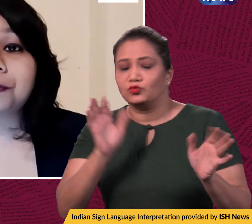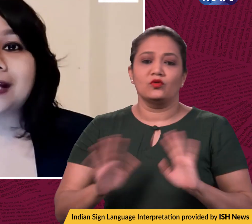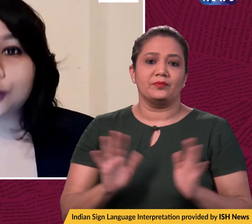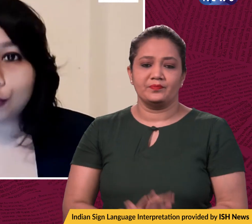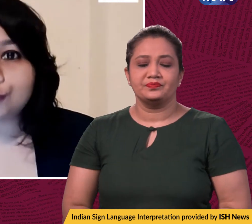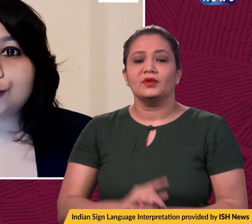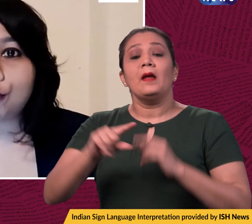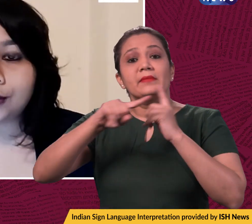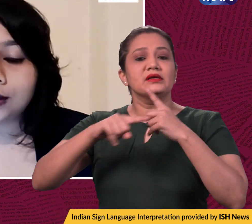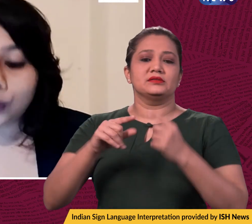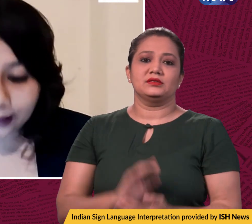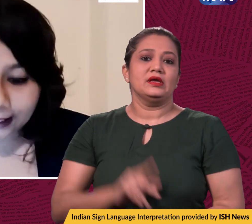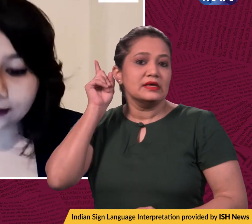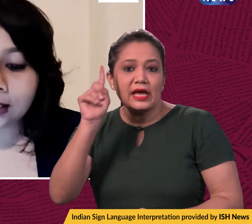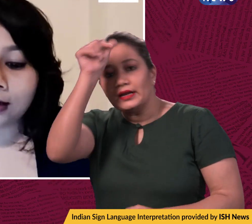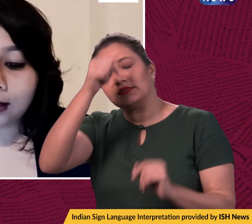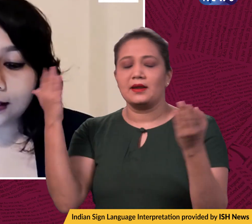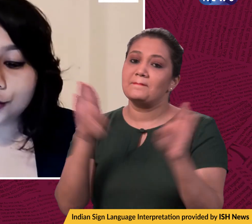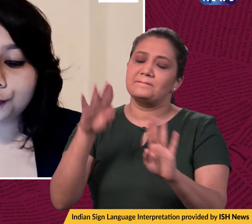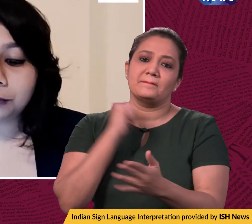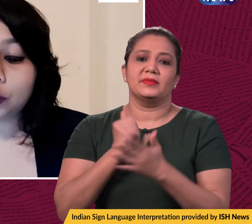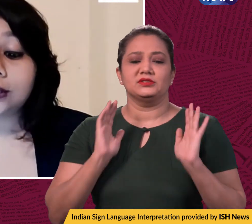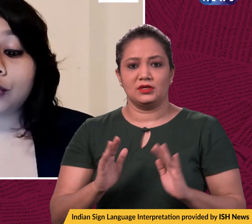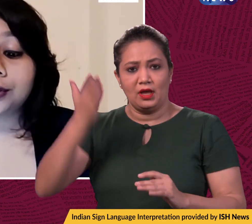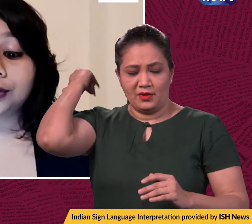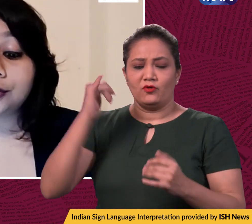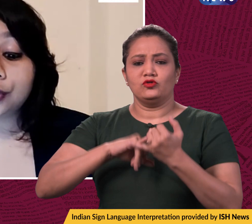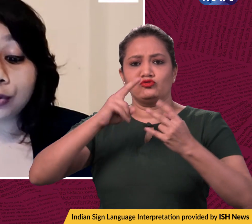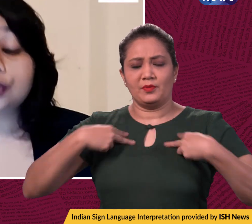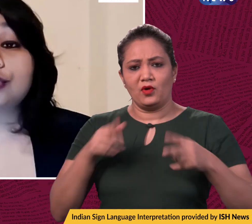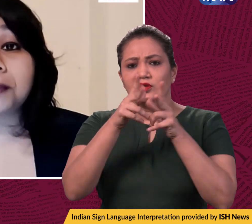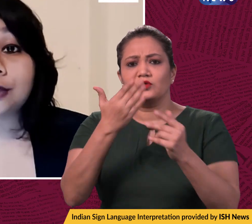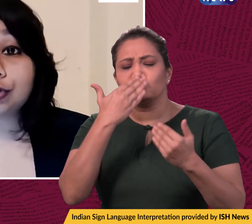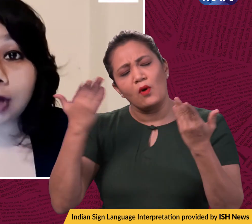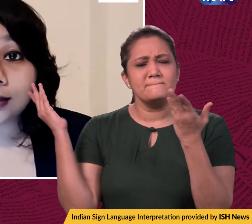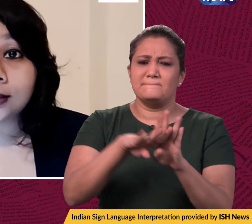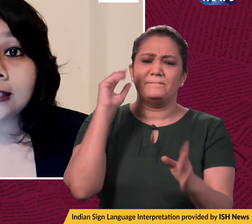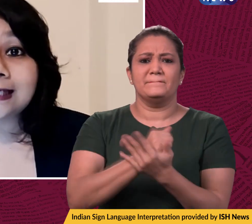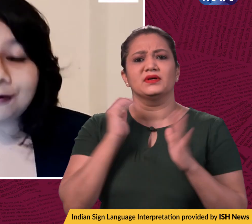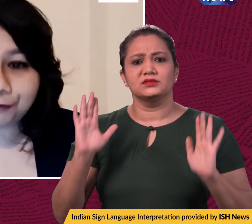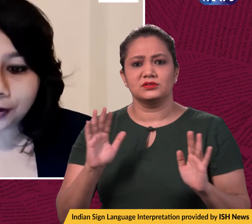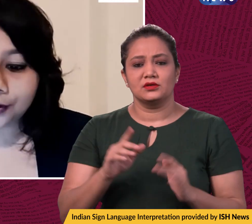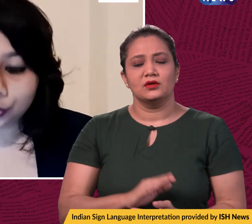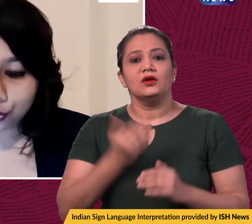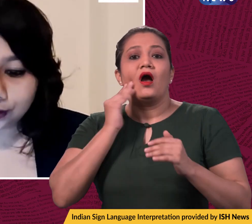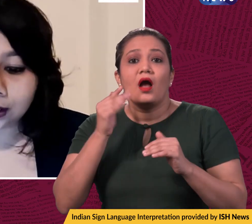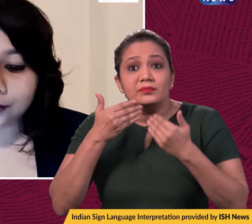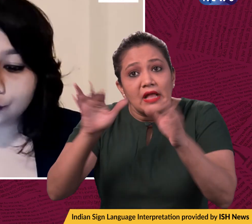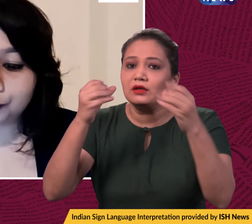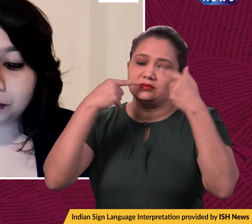remain closed on weekends. Earlier, the Supreme Court had ordered schools to remain shut till further notice. Now, the Supreme